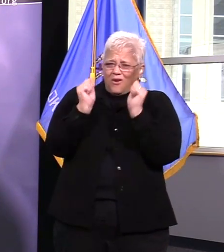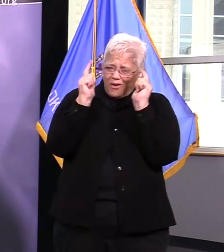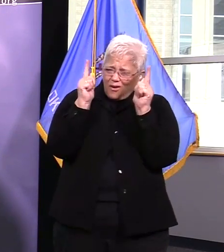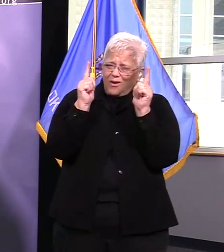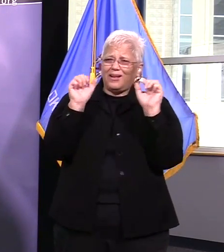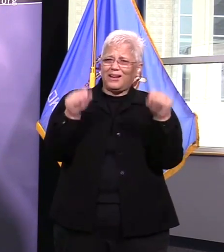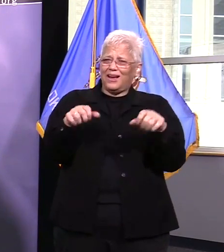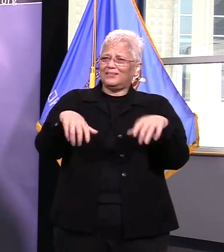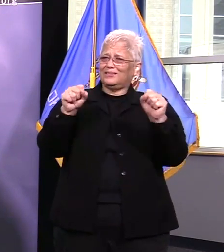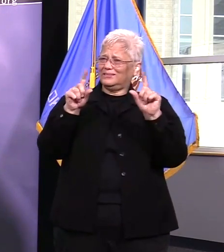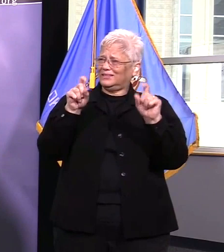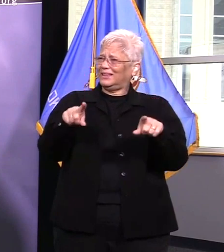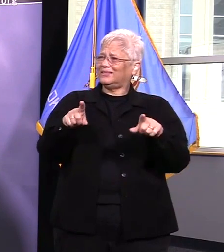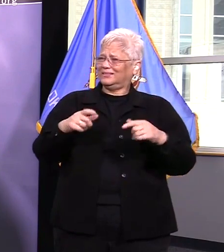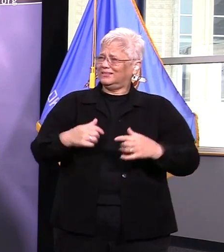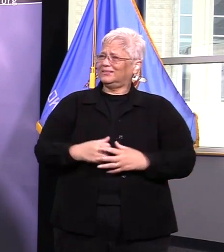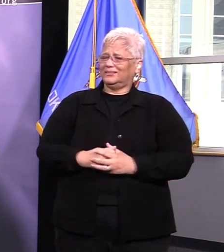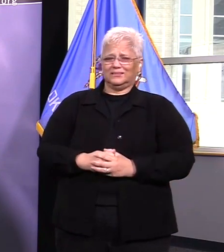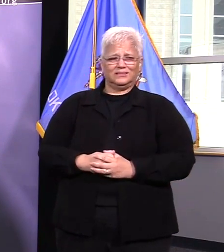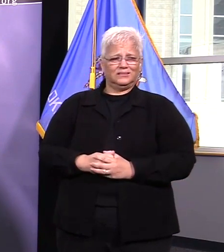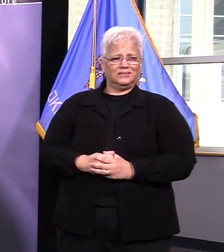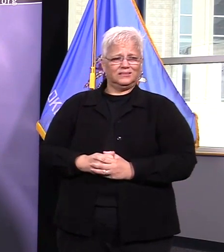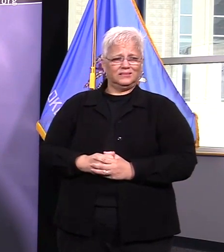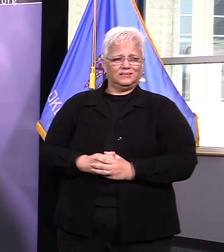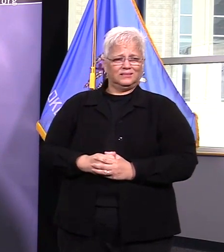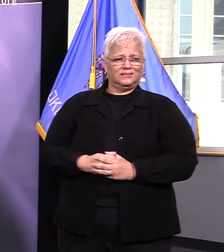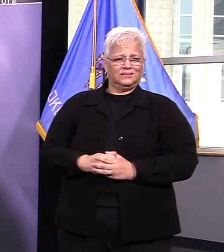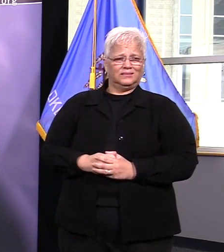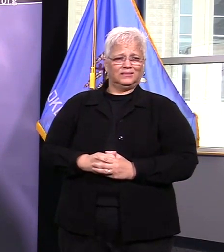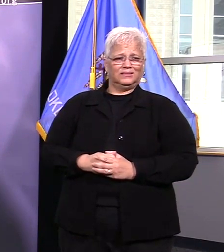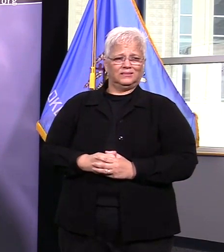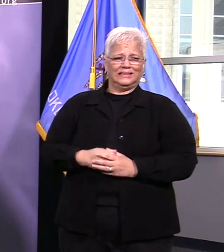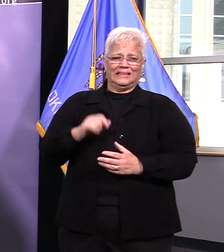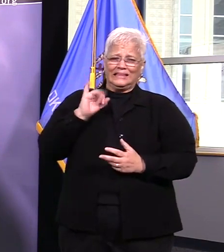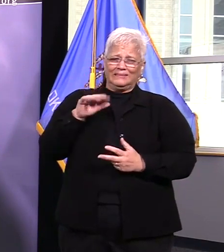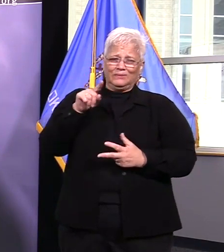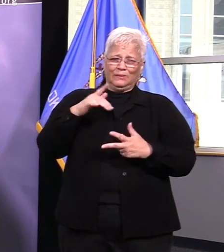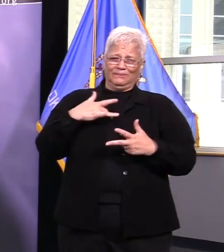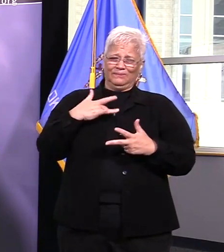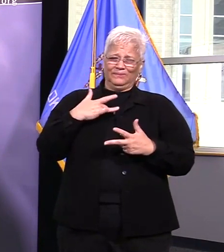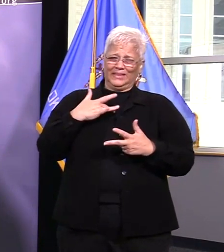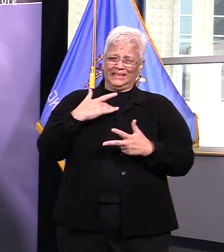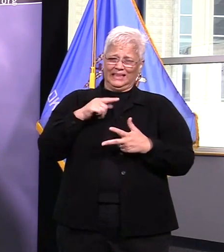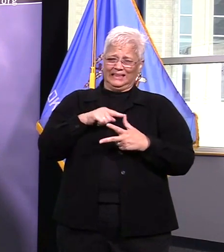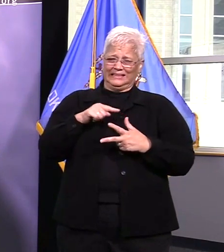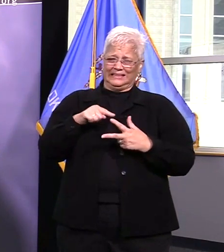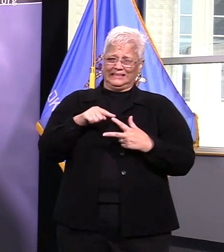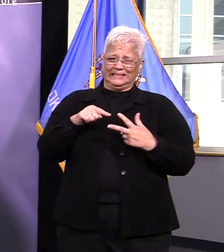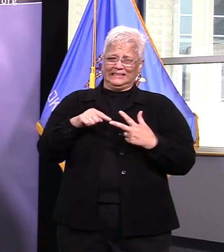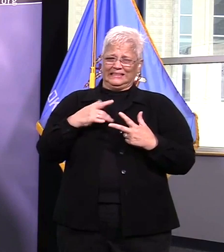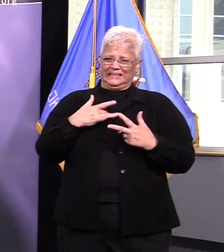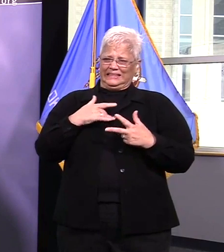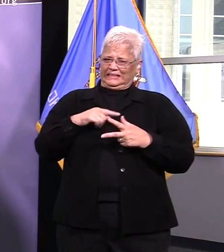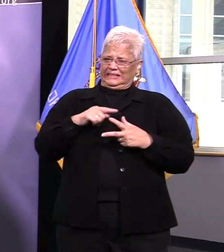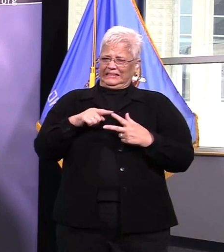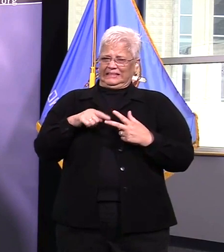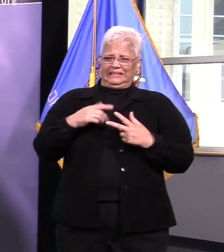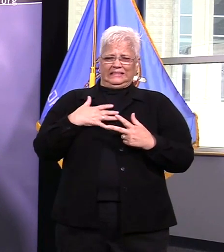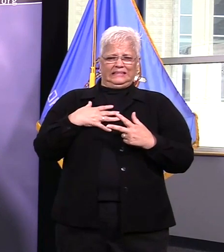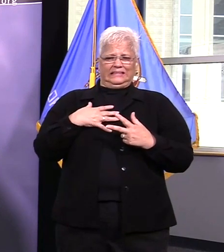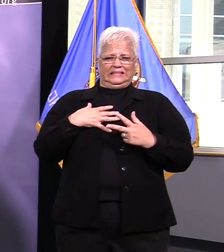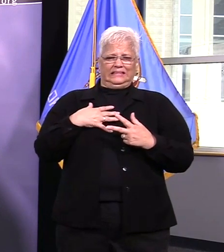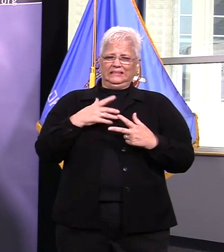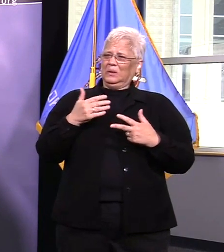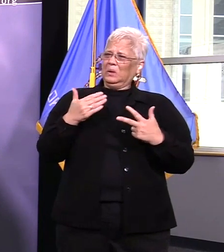helpful testing people who are symptomatic is extremely helpful because it's important for us in public health to know where positive are and positive aren't